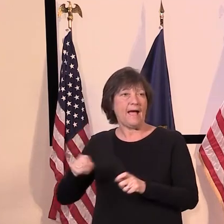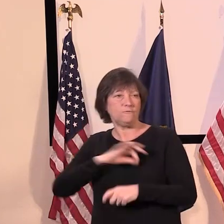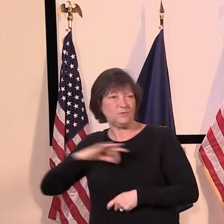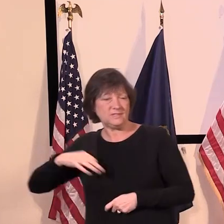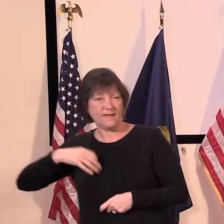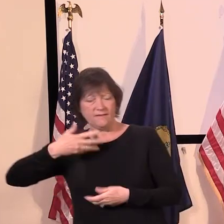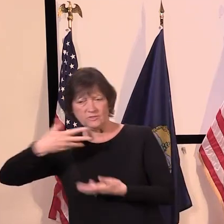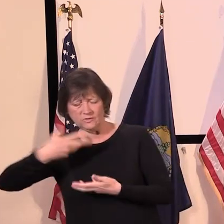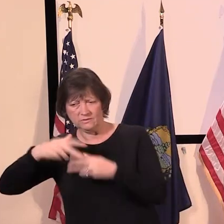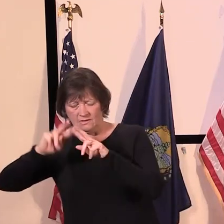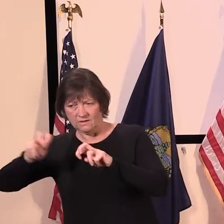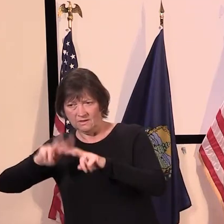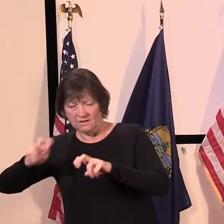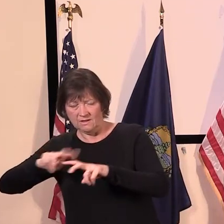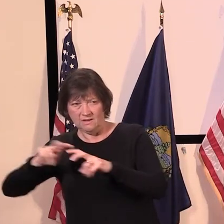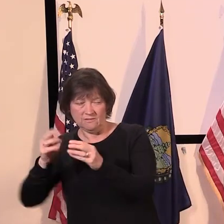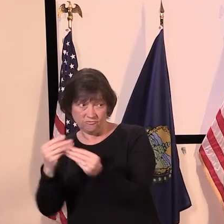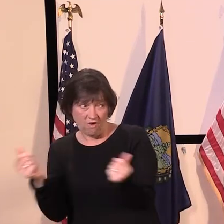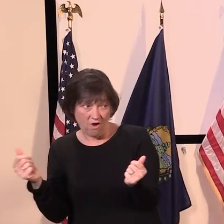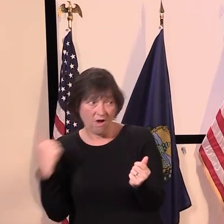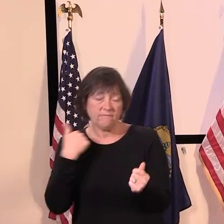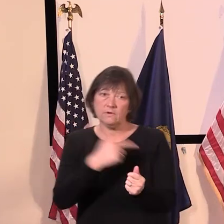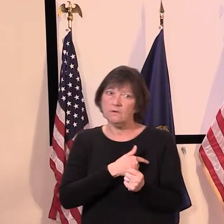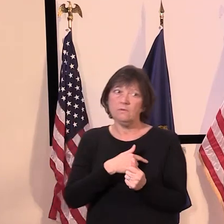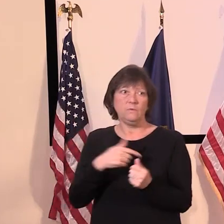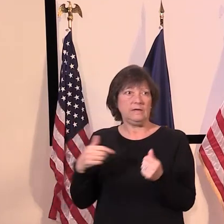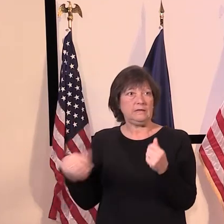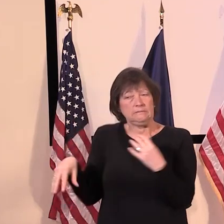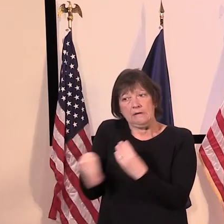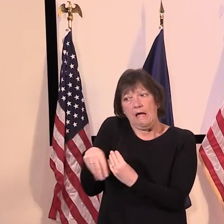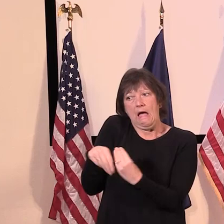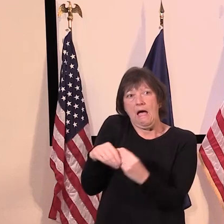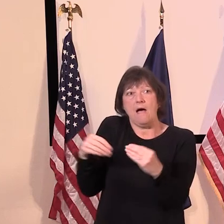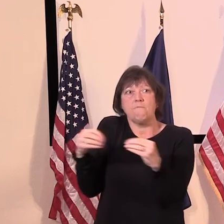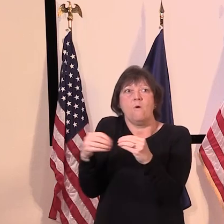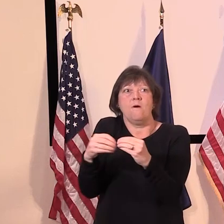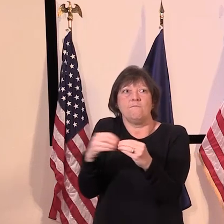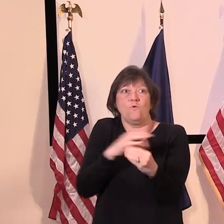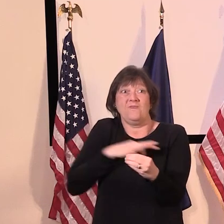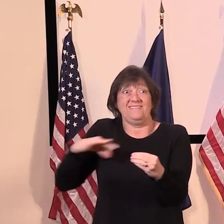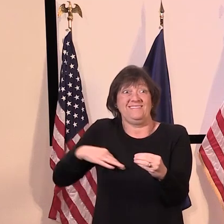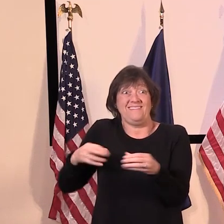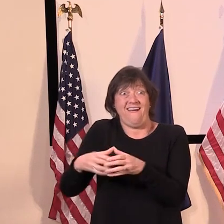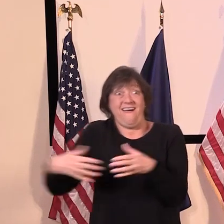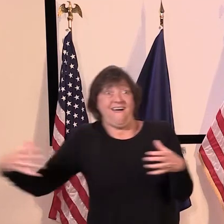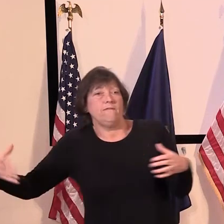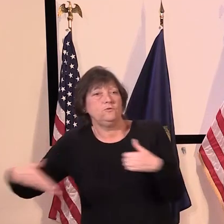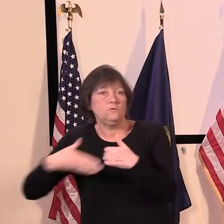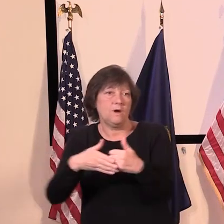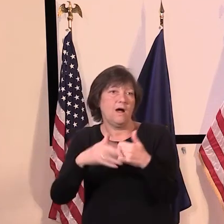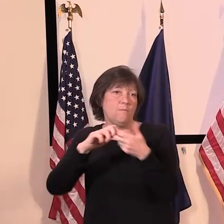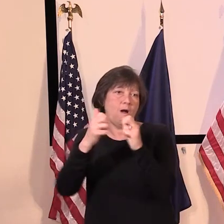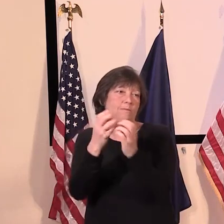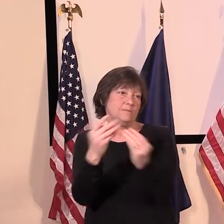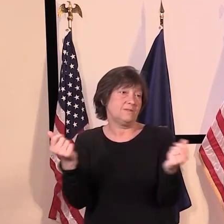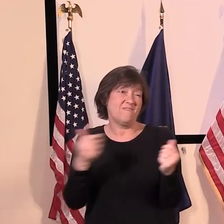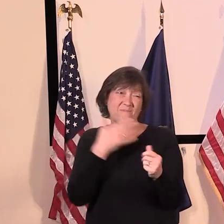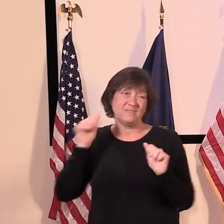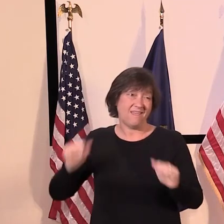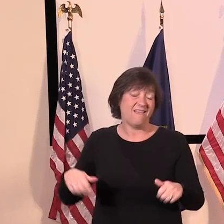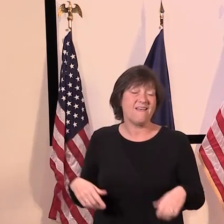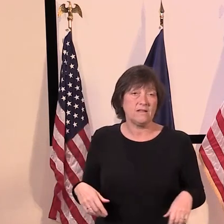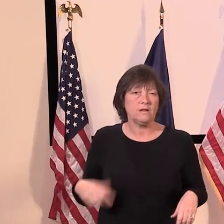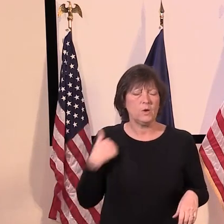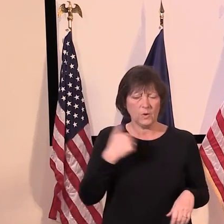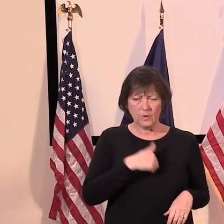we continue to add people to that team to expedite adjudication, um, to the best of our ability. Uh, we did open